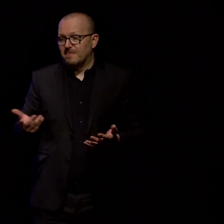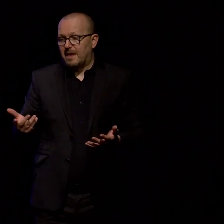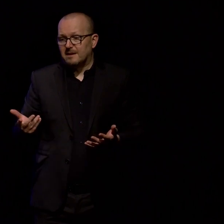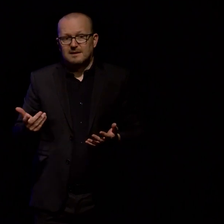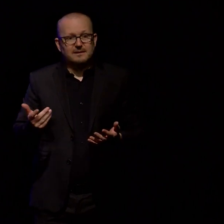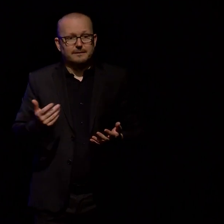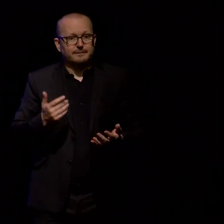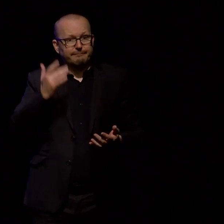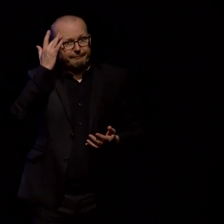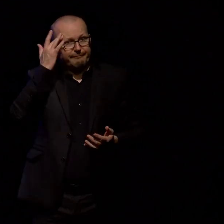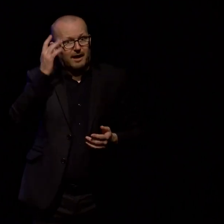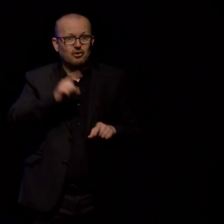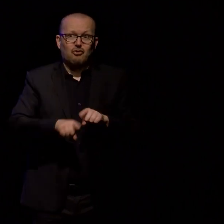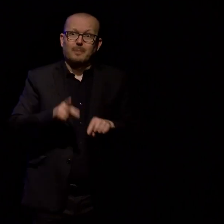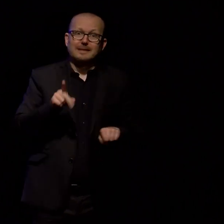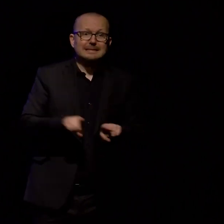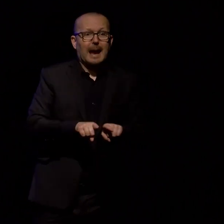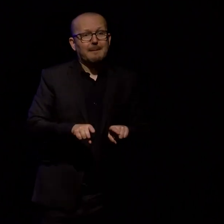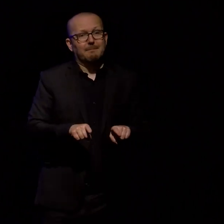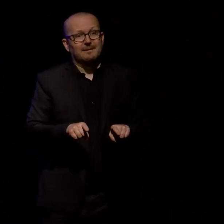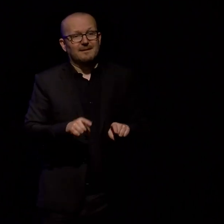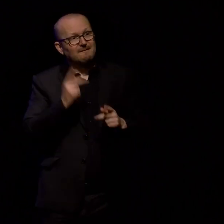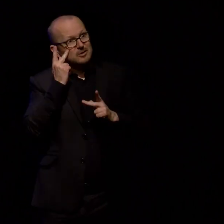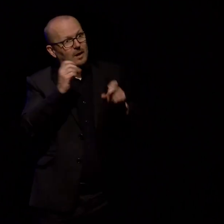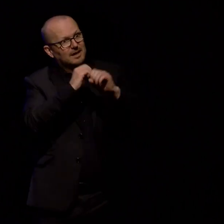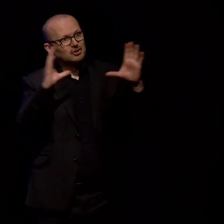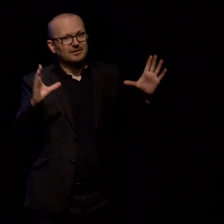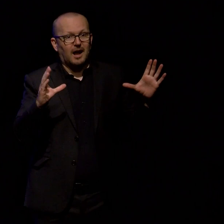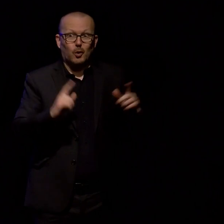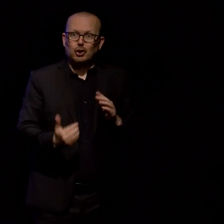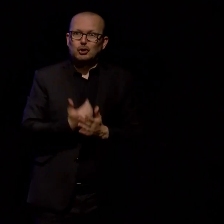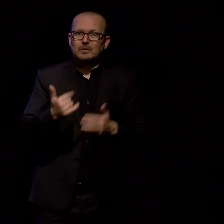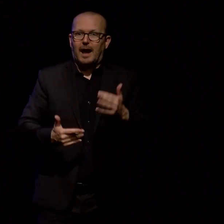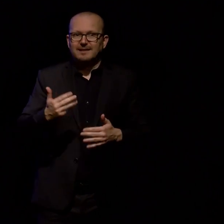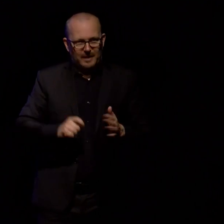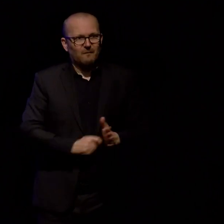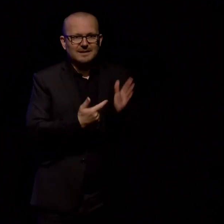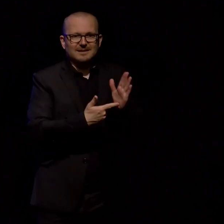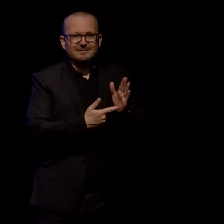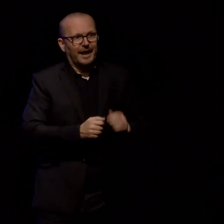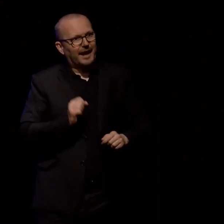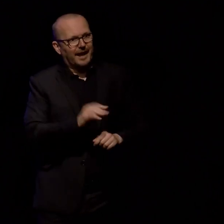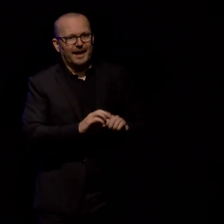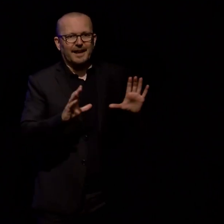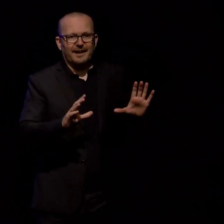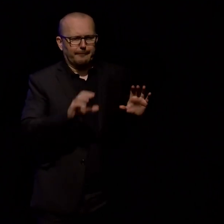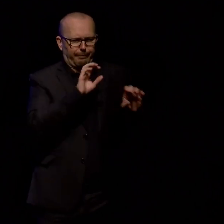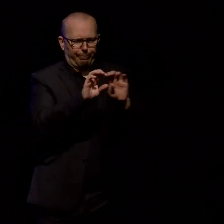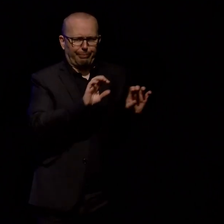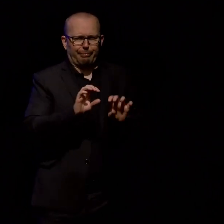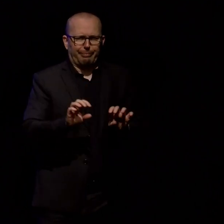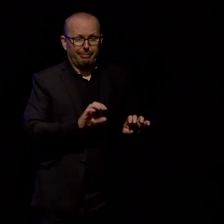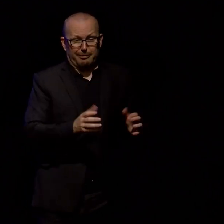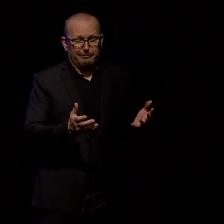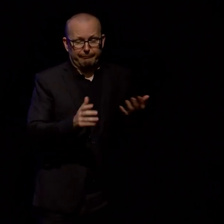make the same visualization. It's like, oh, new data, that'll fix it. and trying to connect labels to artists and I